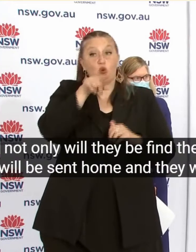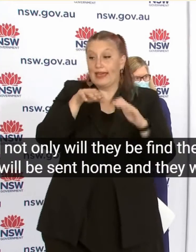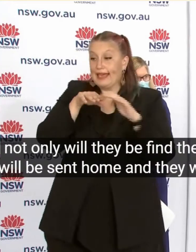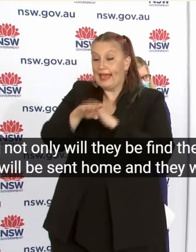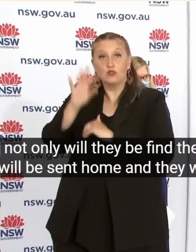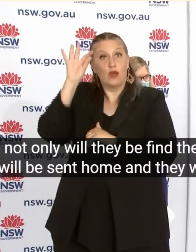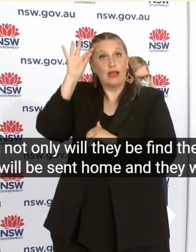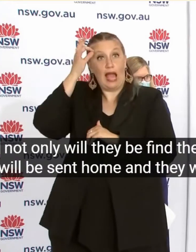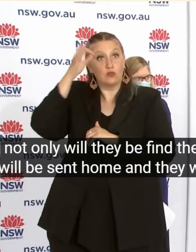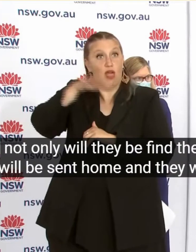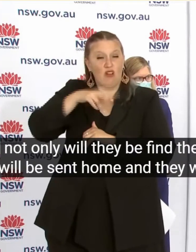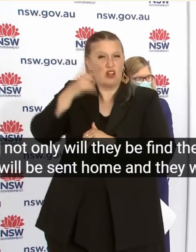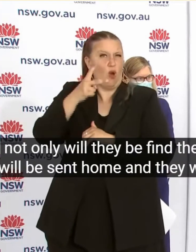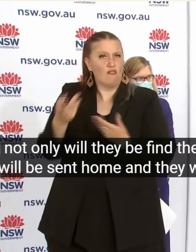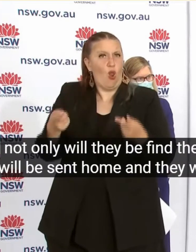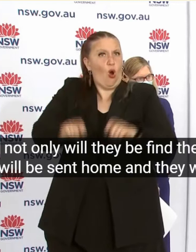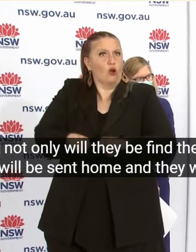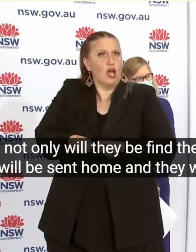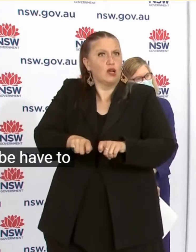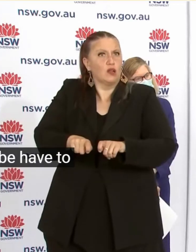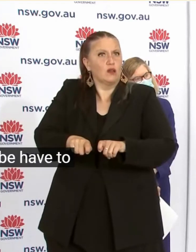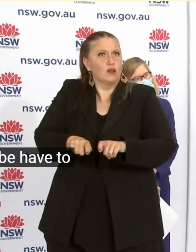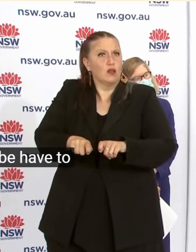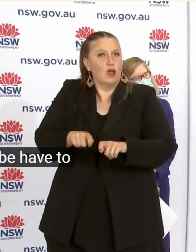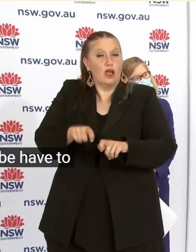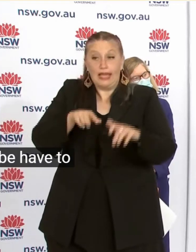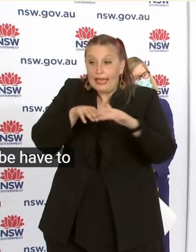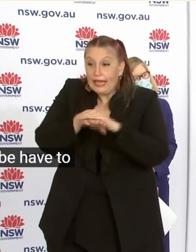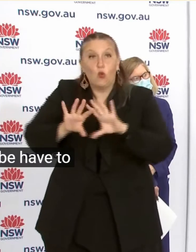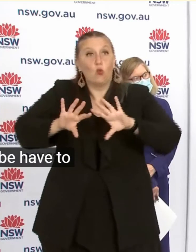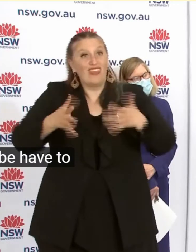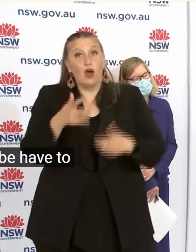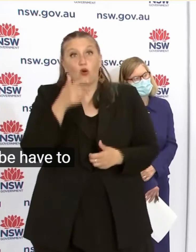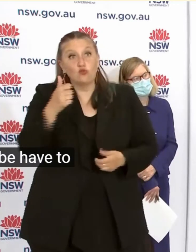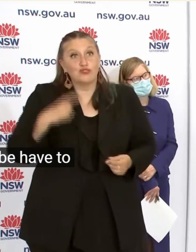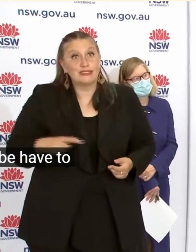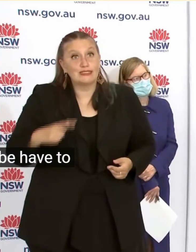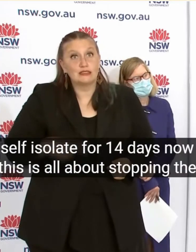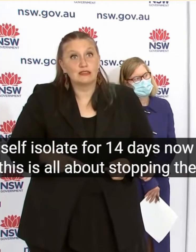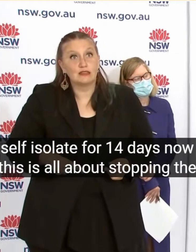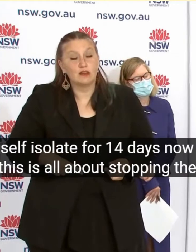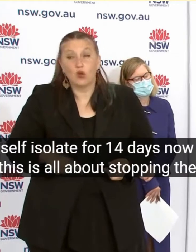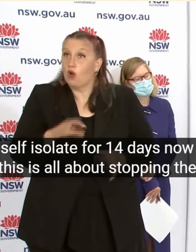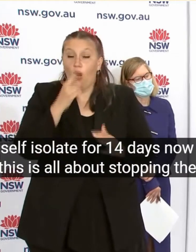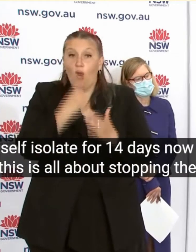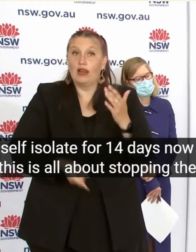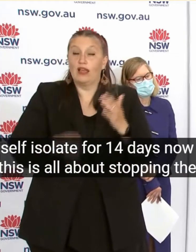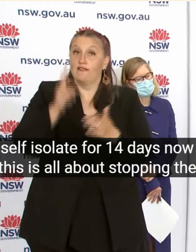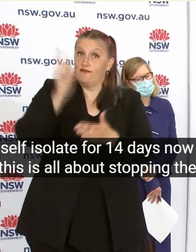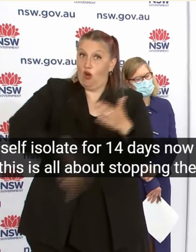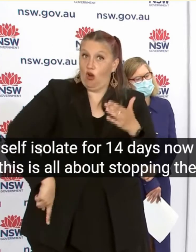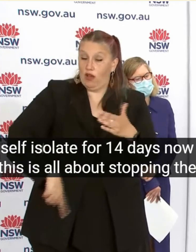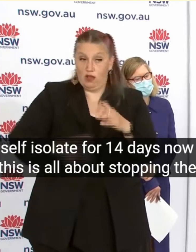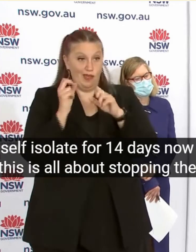home And they will have to Self-isolate For 14 days Now This is all about Stopping the transmission